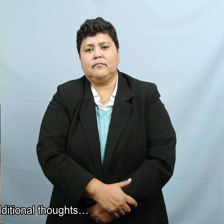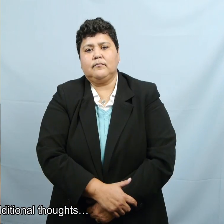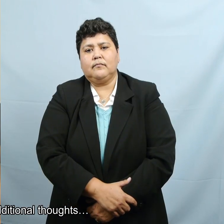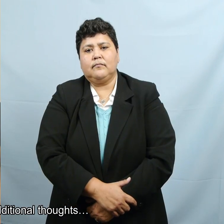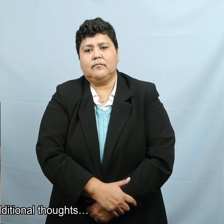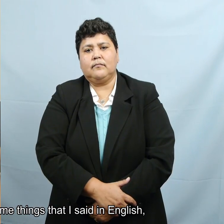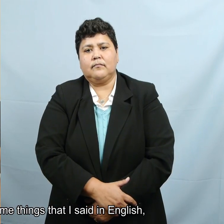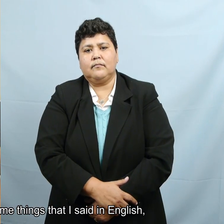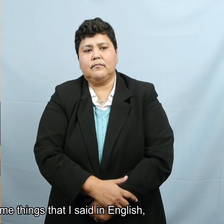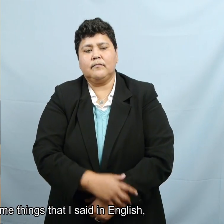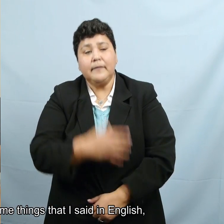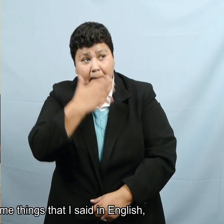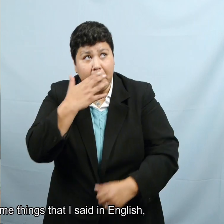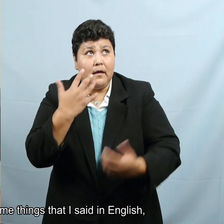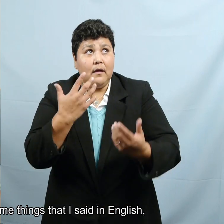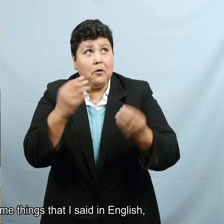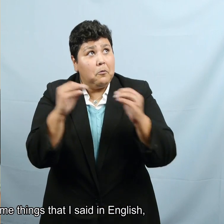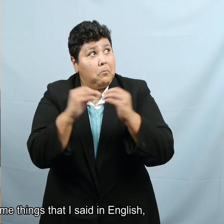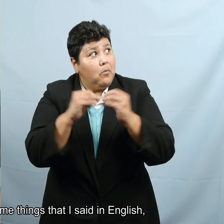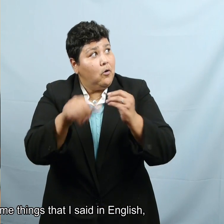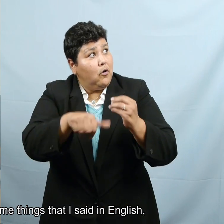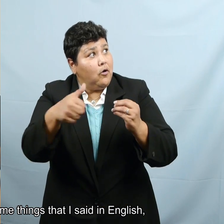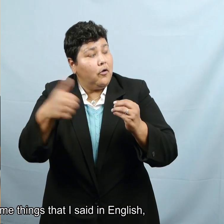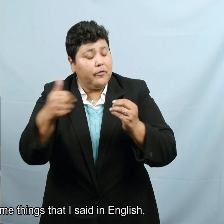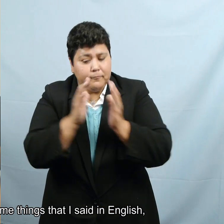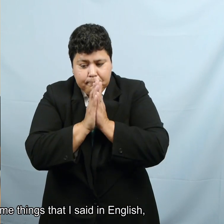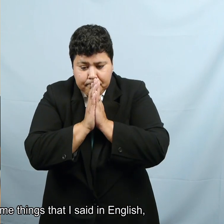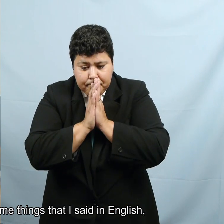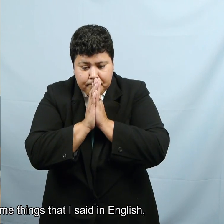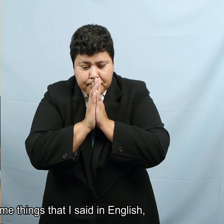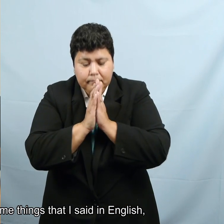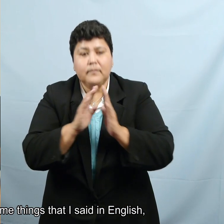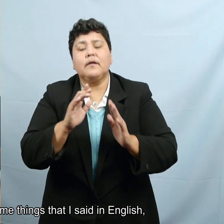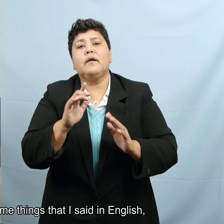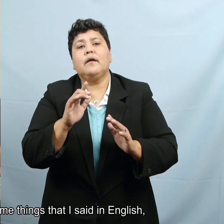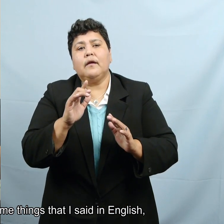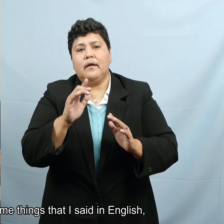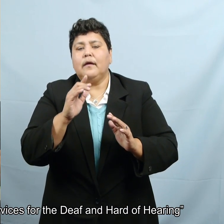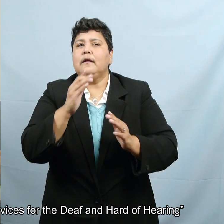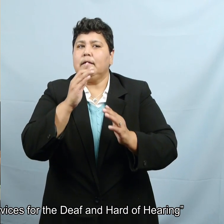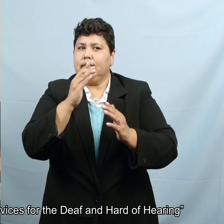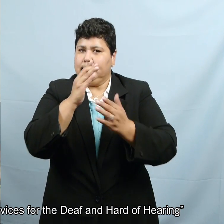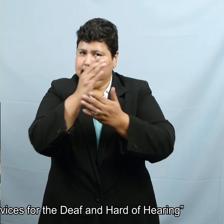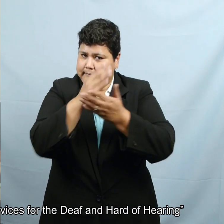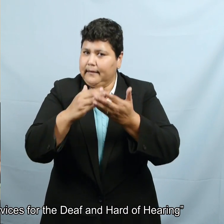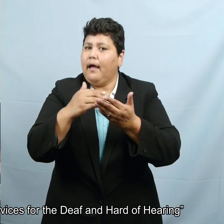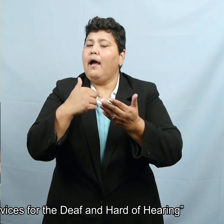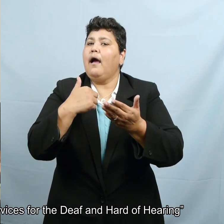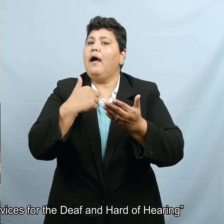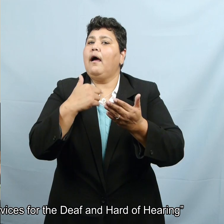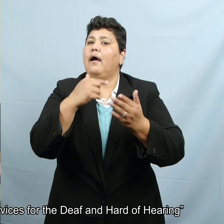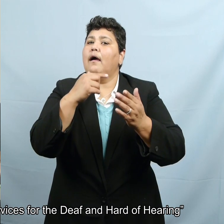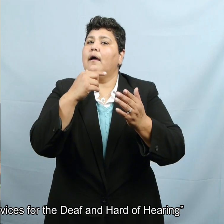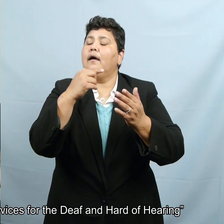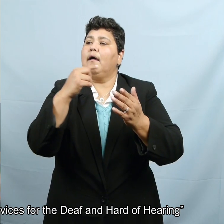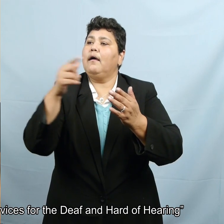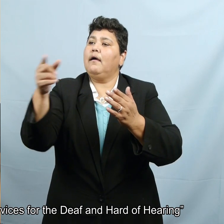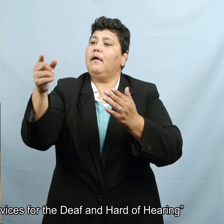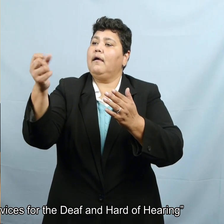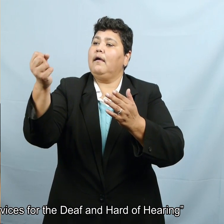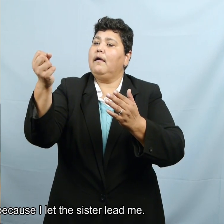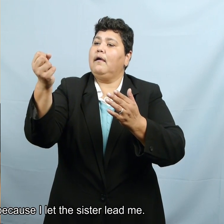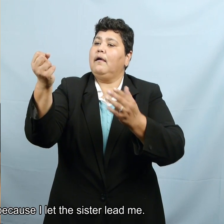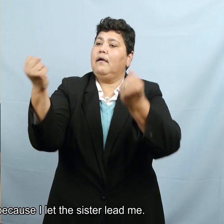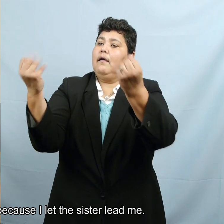Additional thoughts. There were some things that I said in English like Travis County services for the